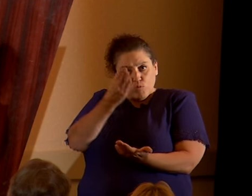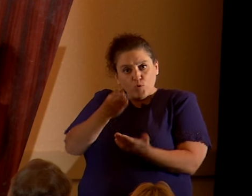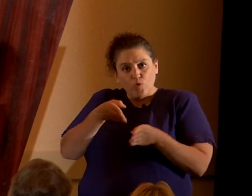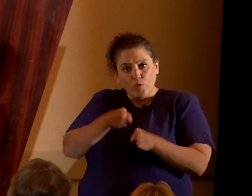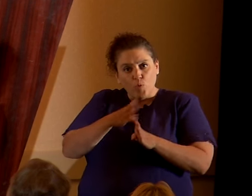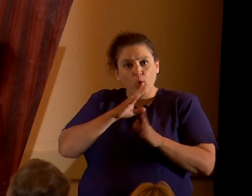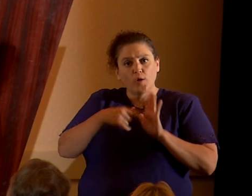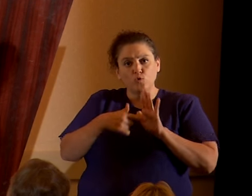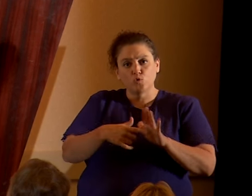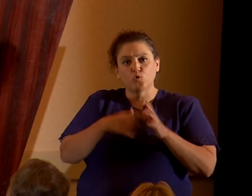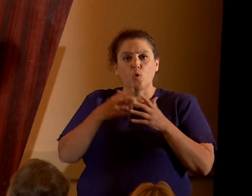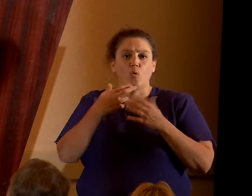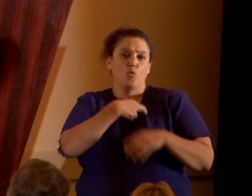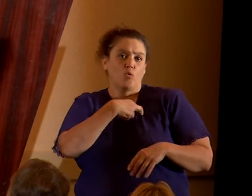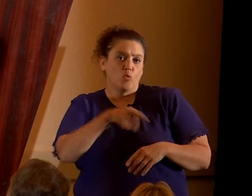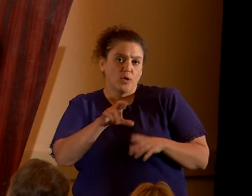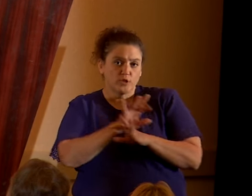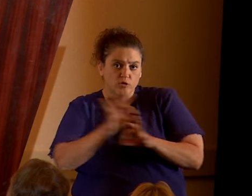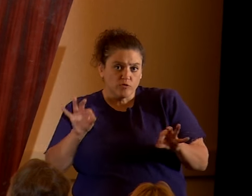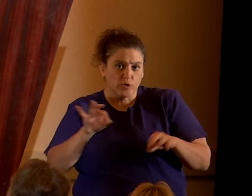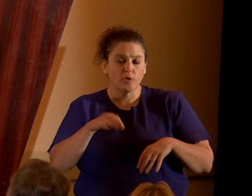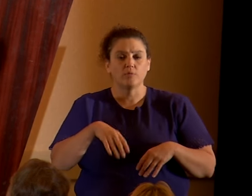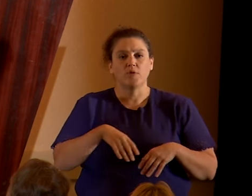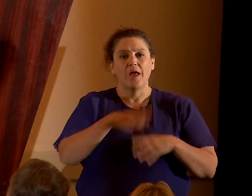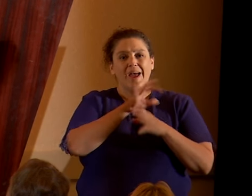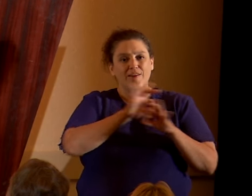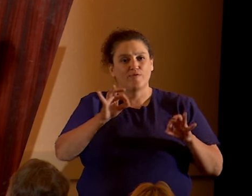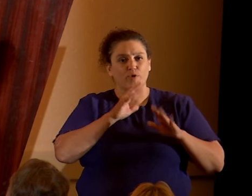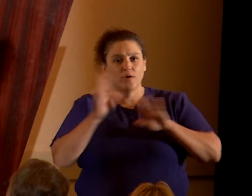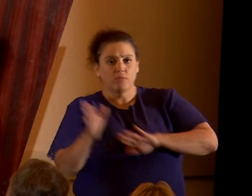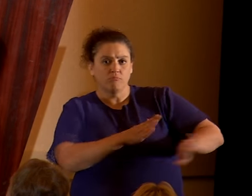freedom, freedom of religion, and freedom from religion.